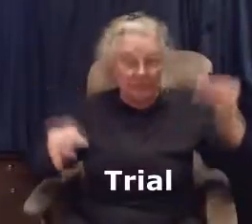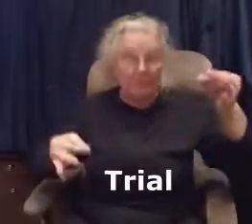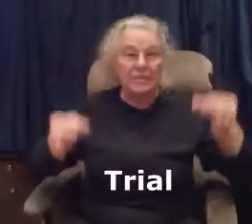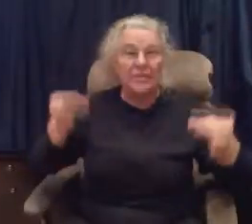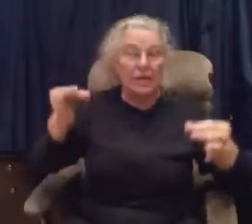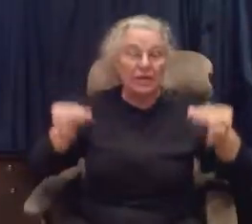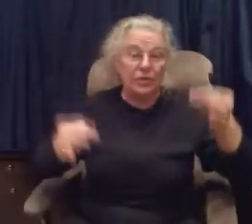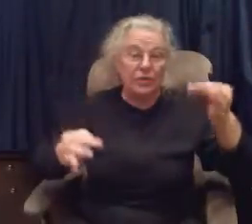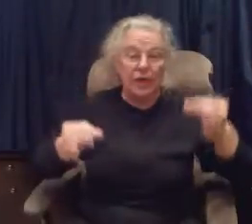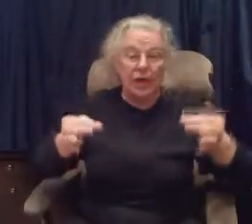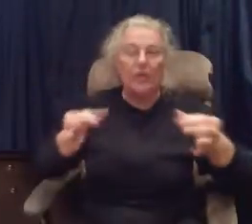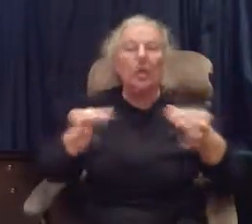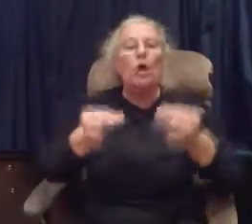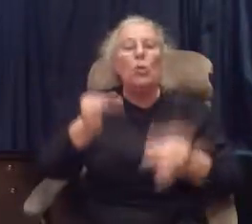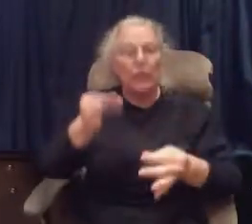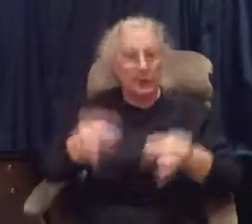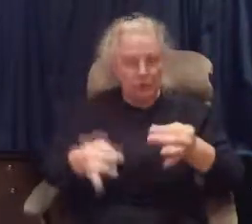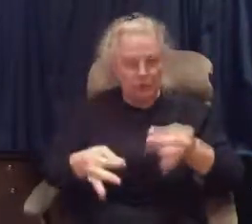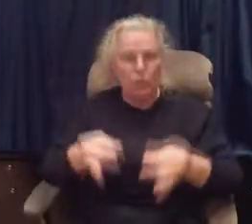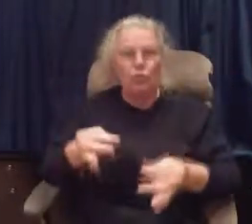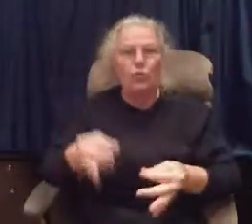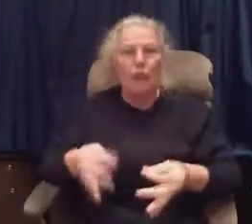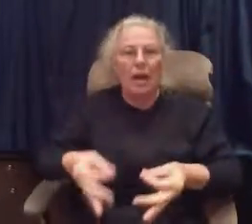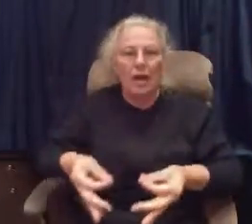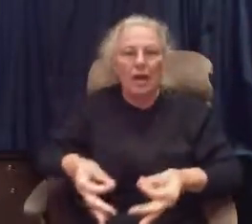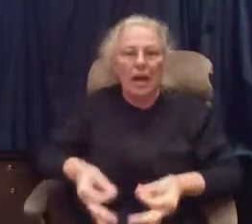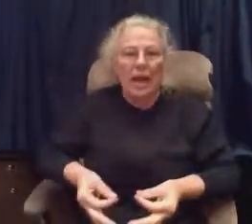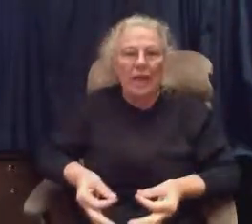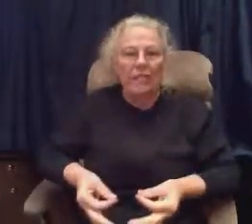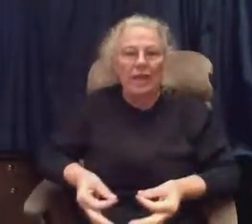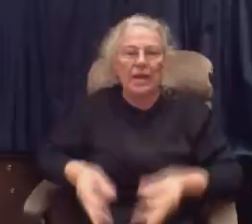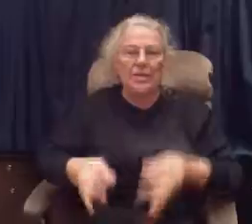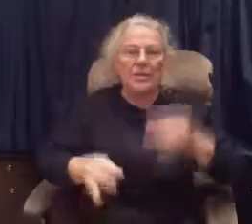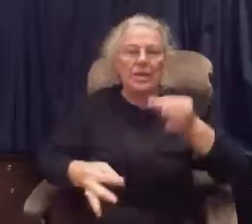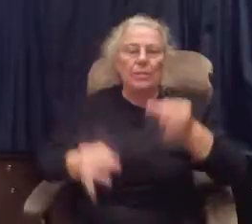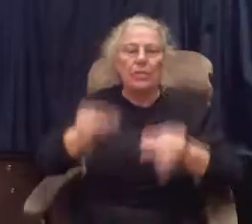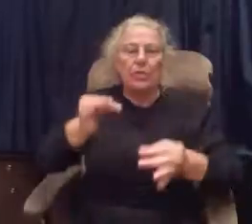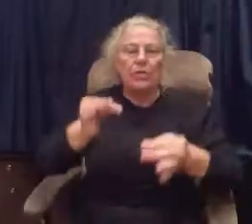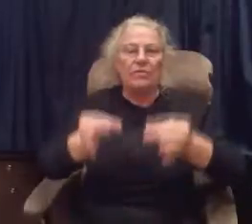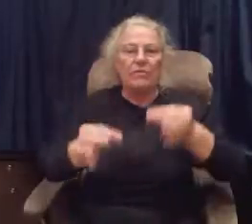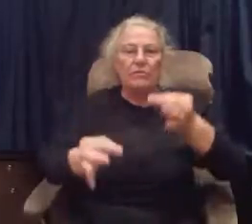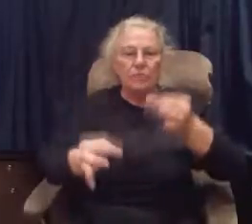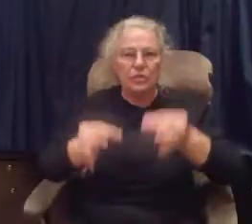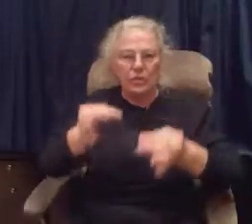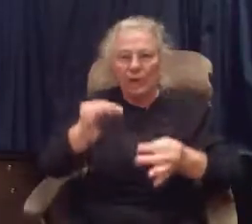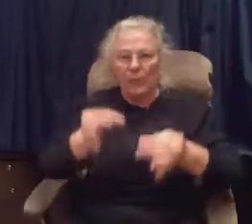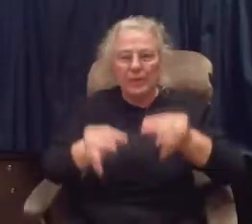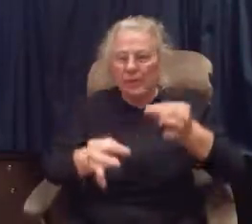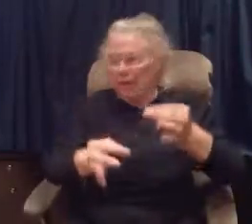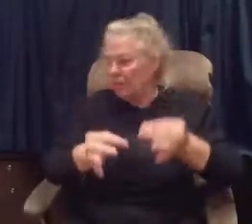has the scales in her hand, well, here's the word trial. F hands, both of them just up and down.